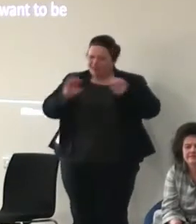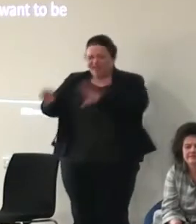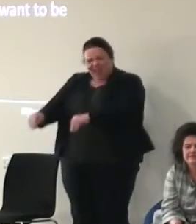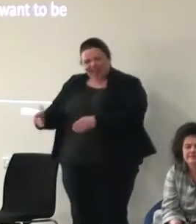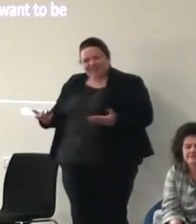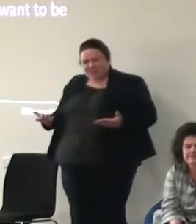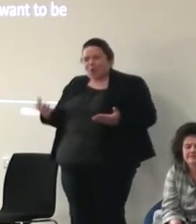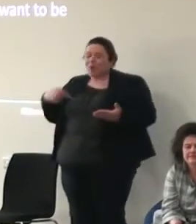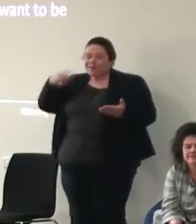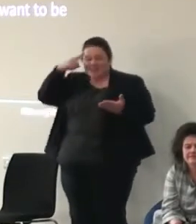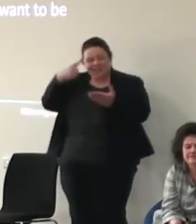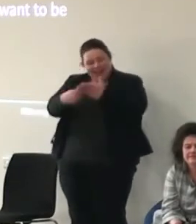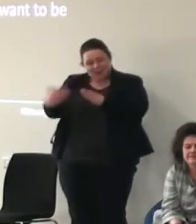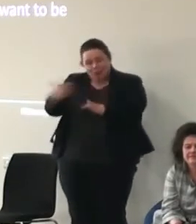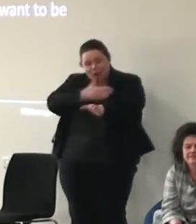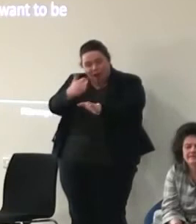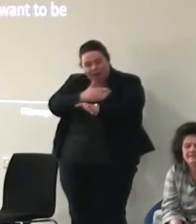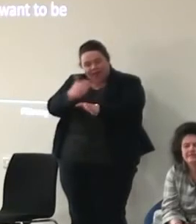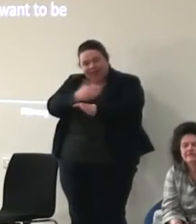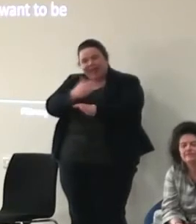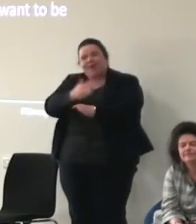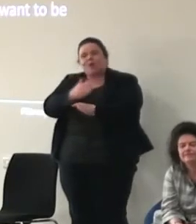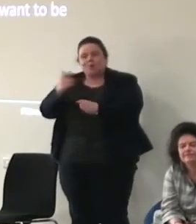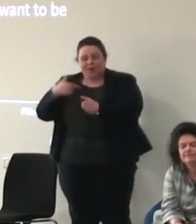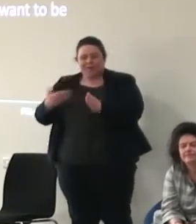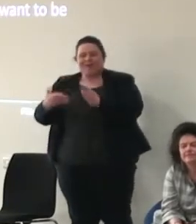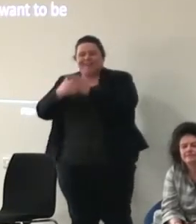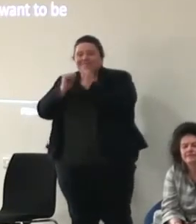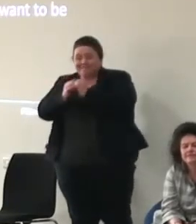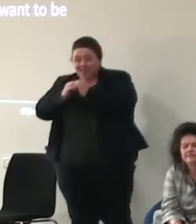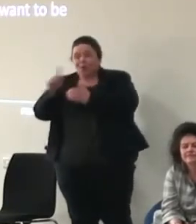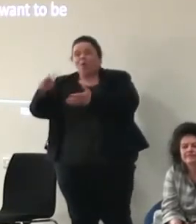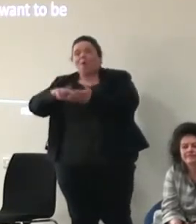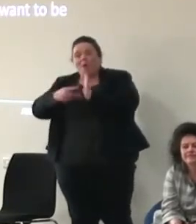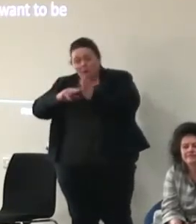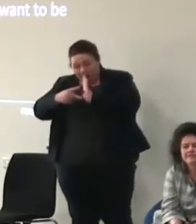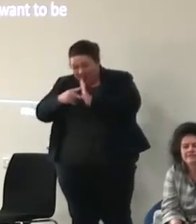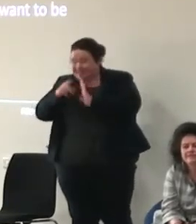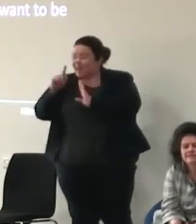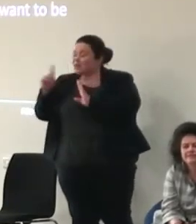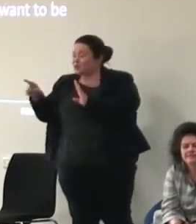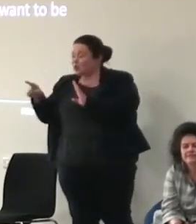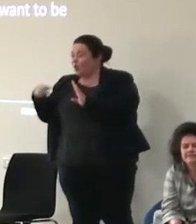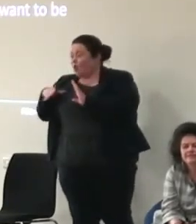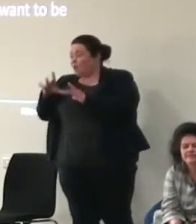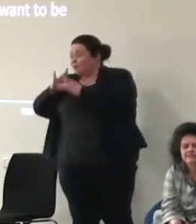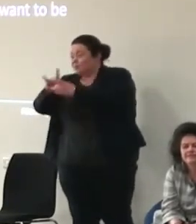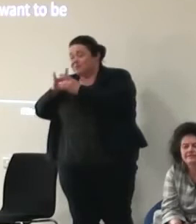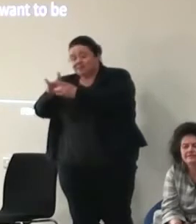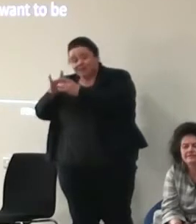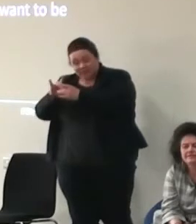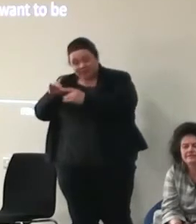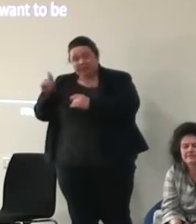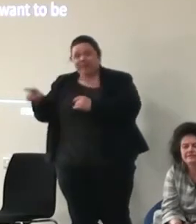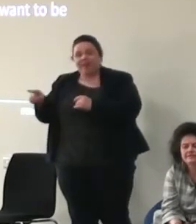quite early on that we would largely add value to the organizations who are already working with them and